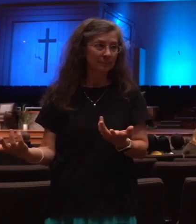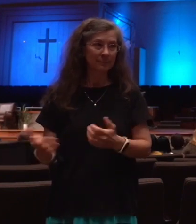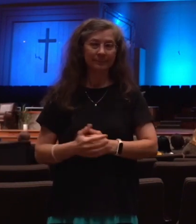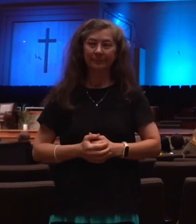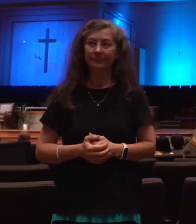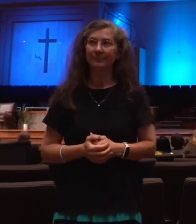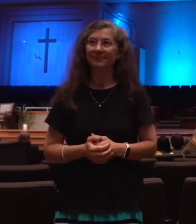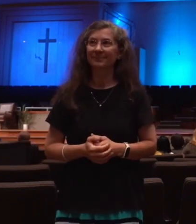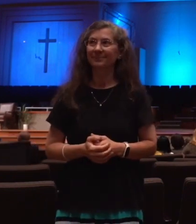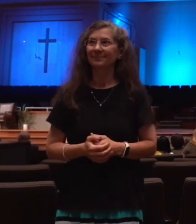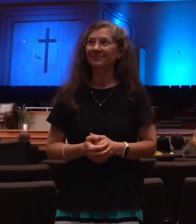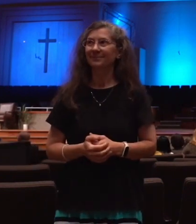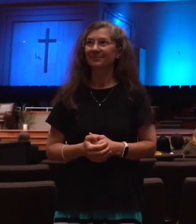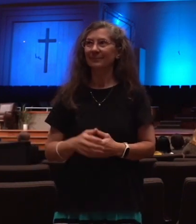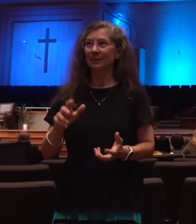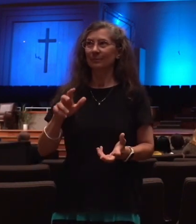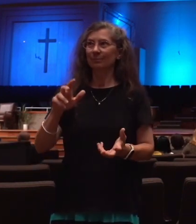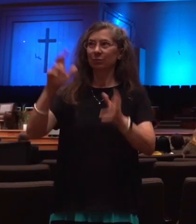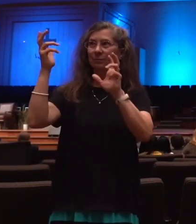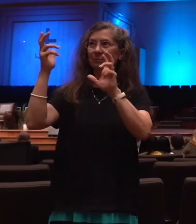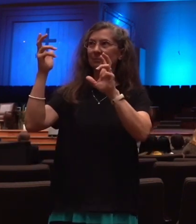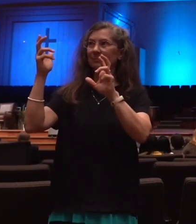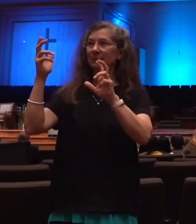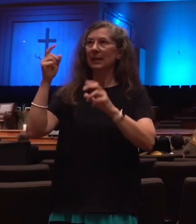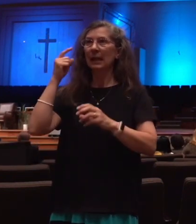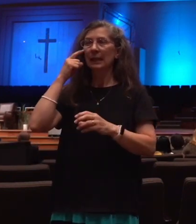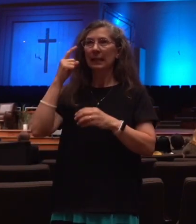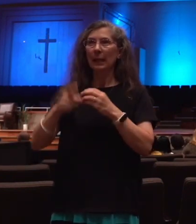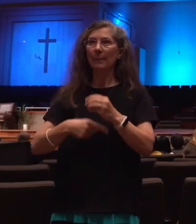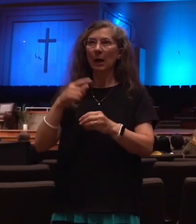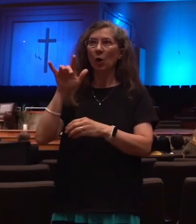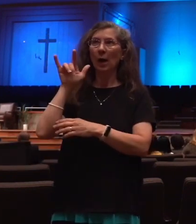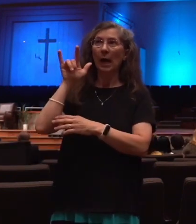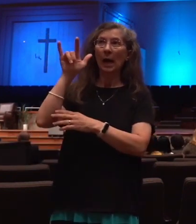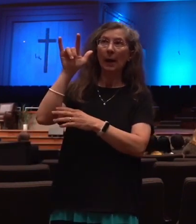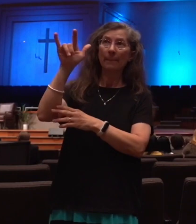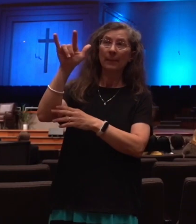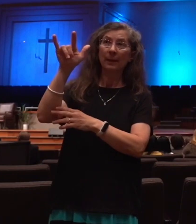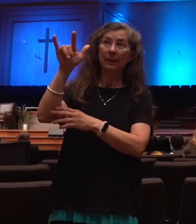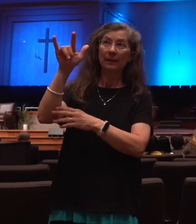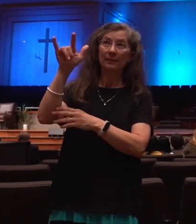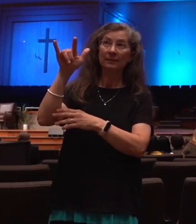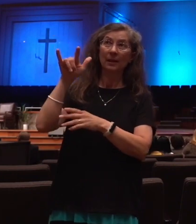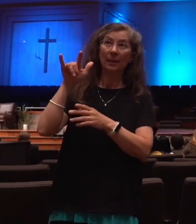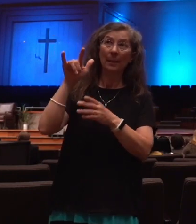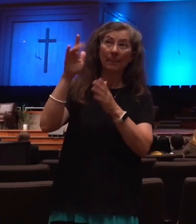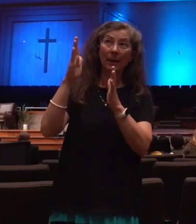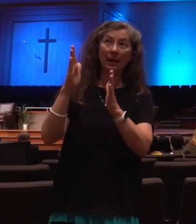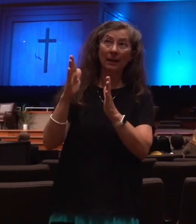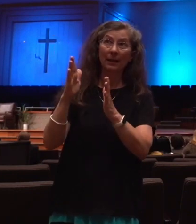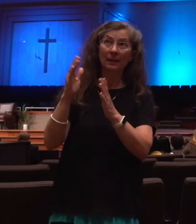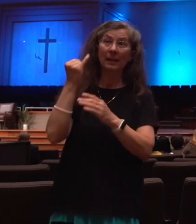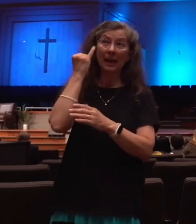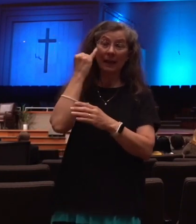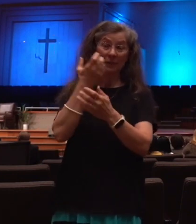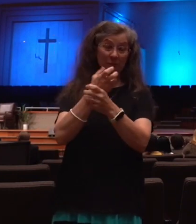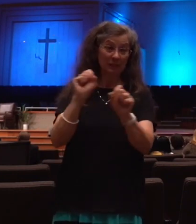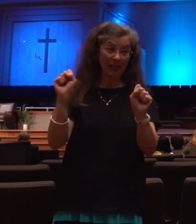Whoa. Think about if there's airplane pilots. If they're saved and they're raptured